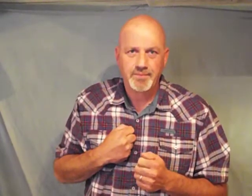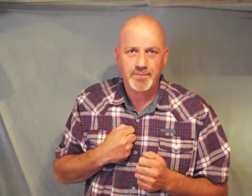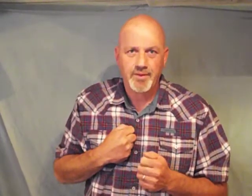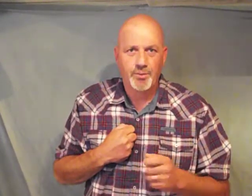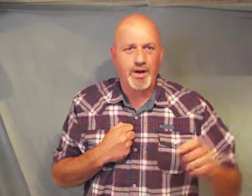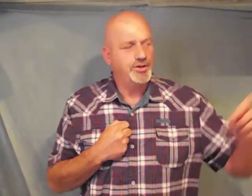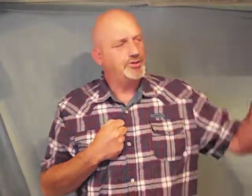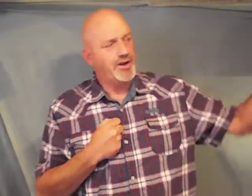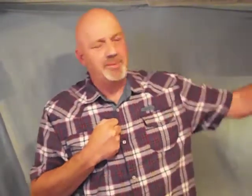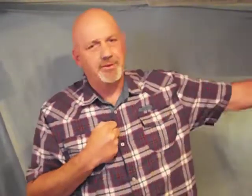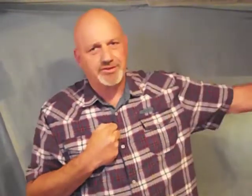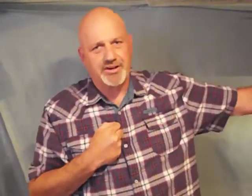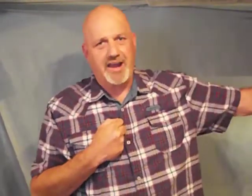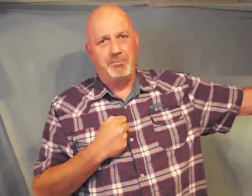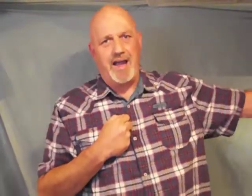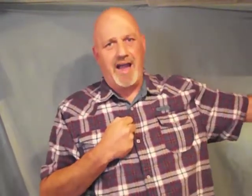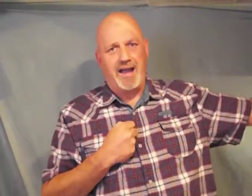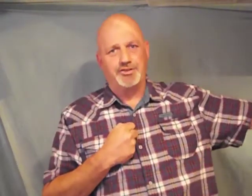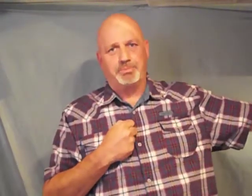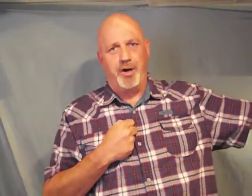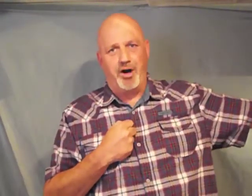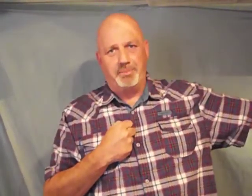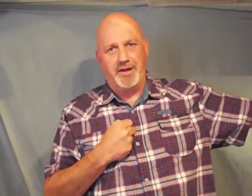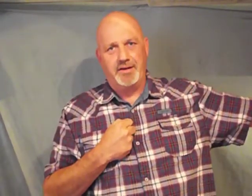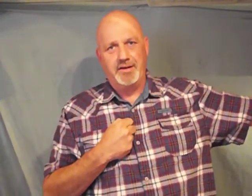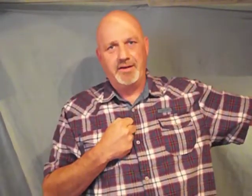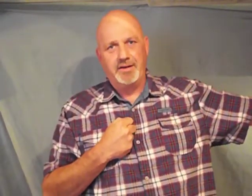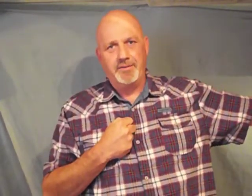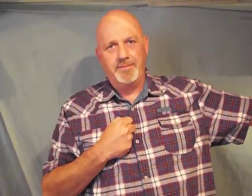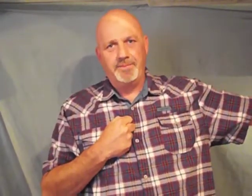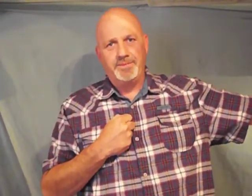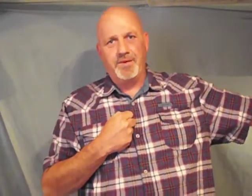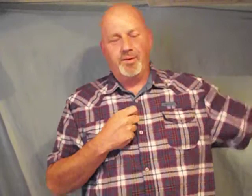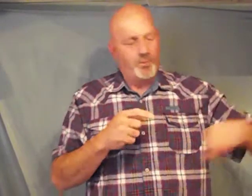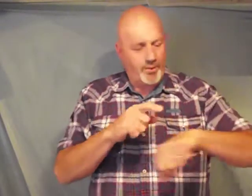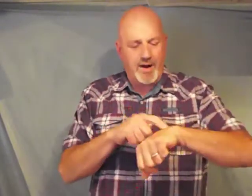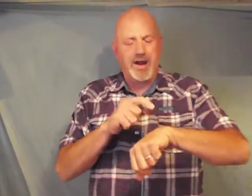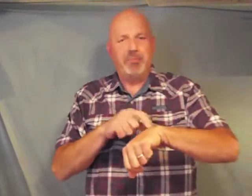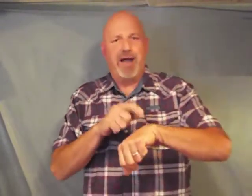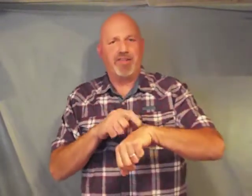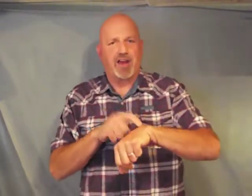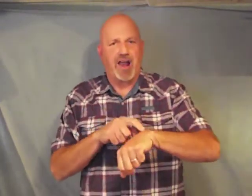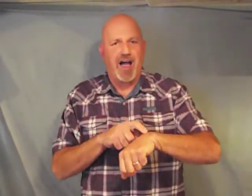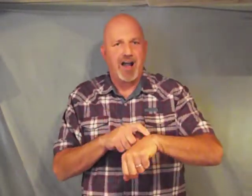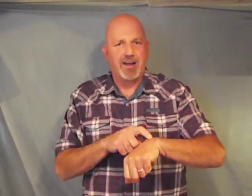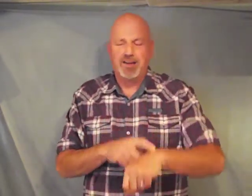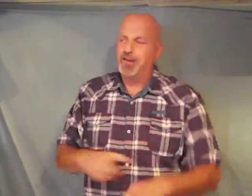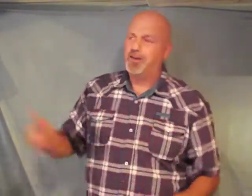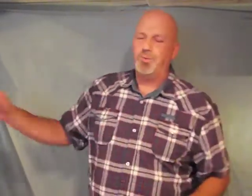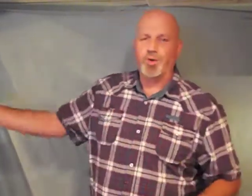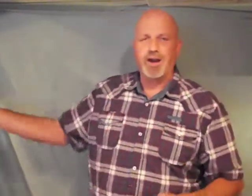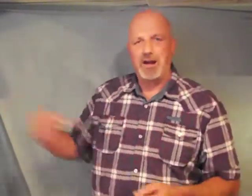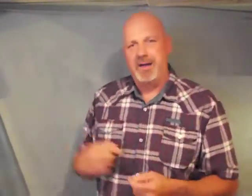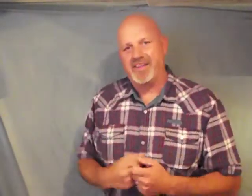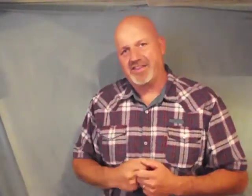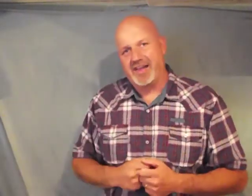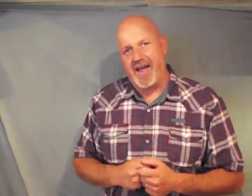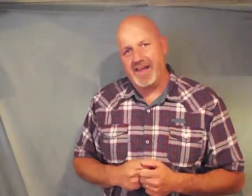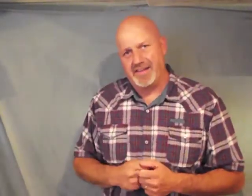while you shepherds stand behind your pulpit worrying about the clock worrying about the tithing